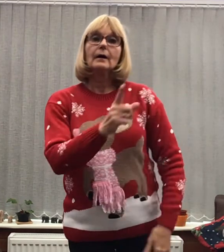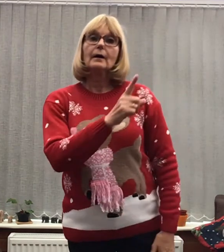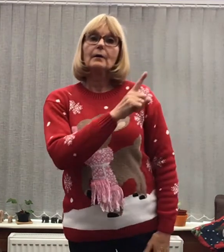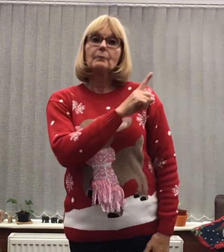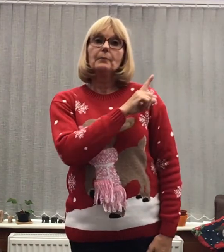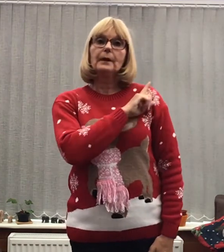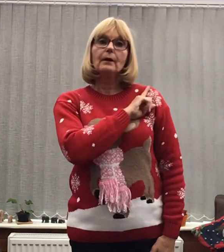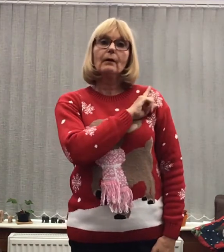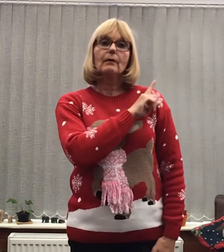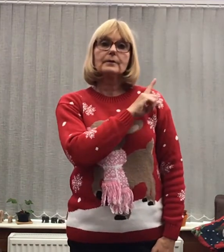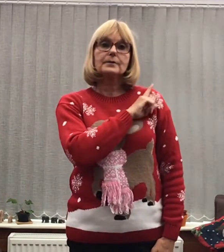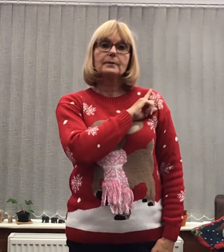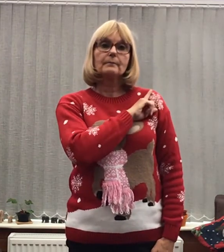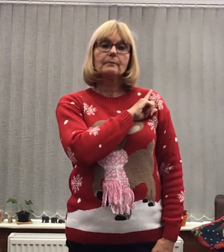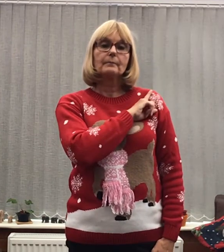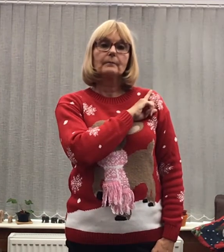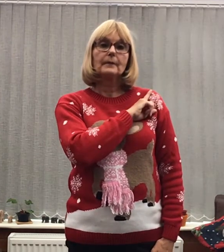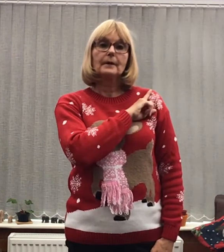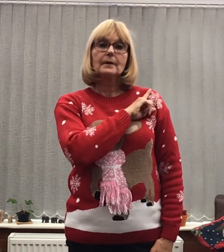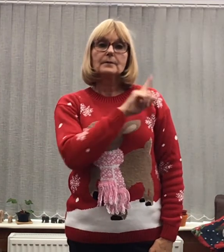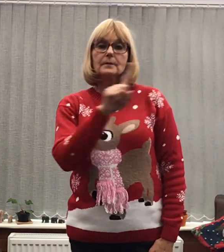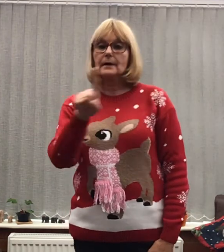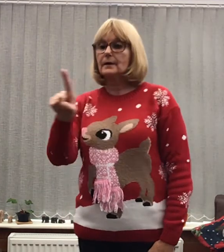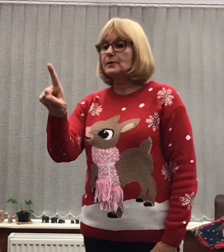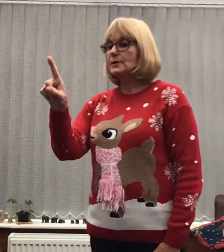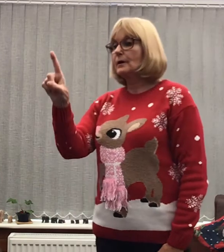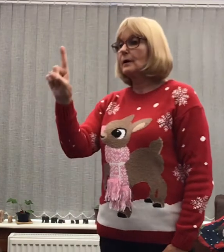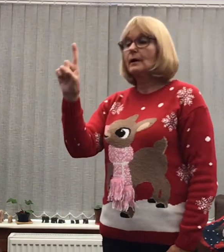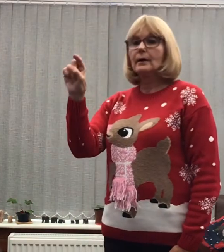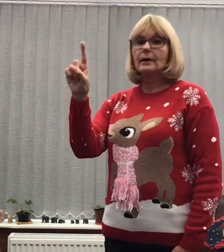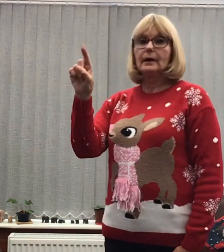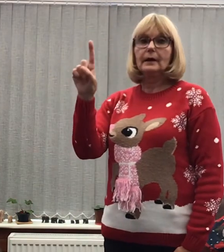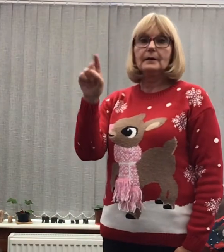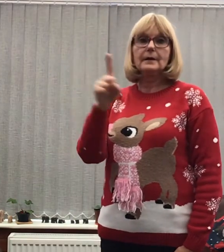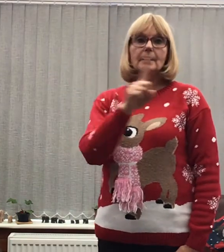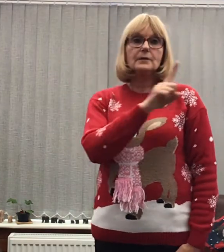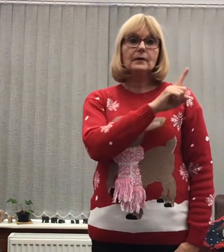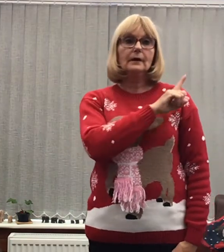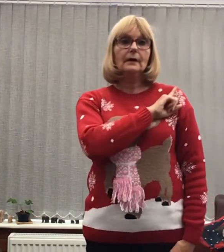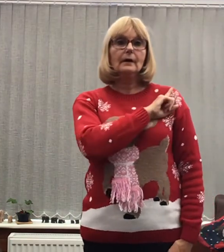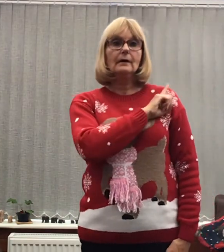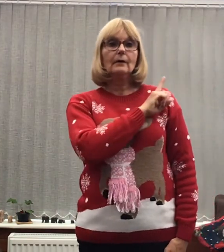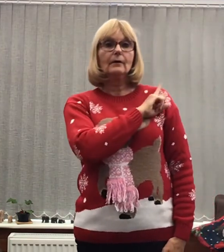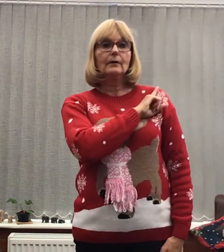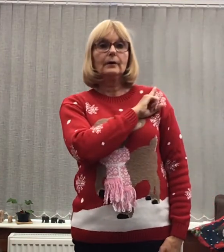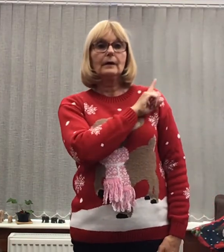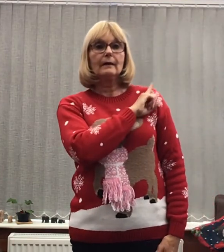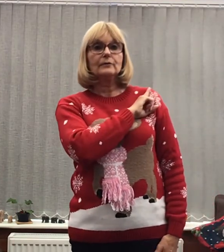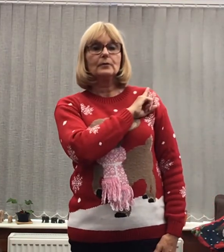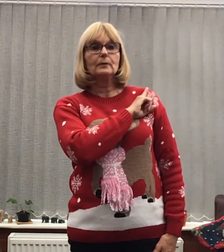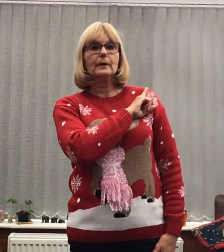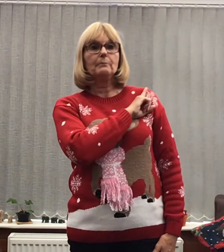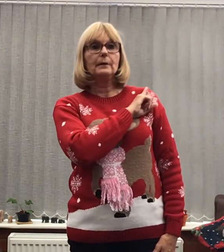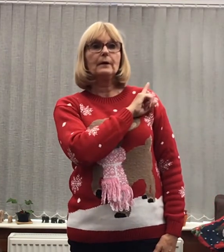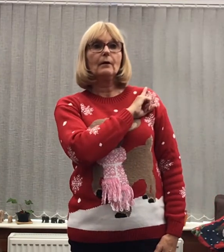Because So that is Your index finger On your left shoulder Because